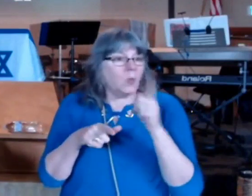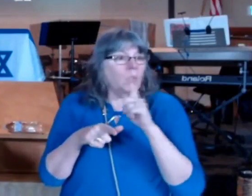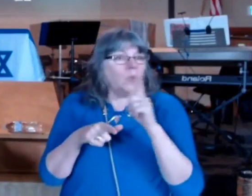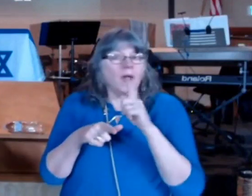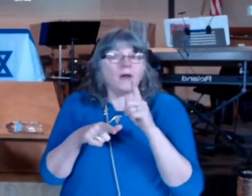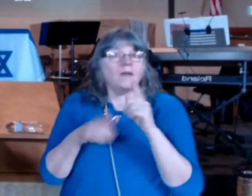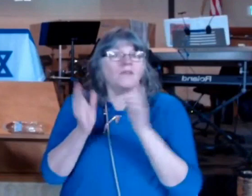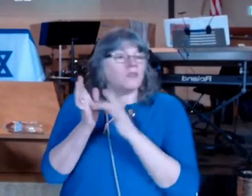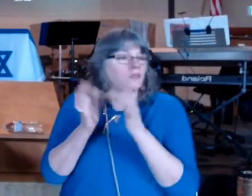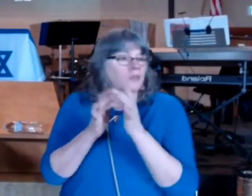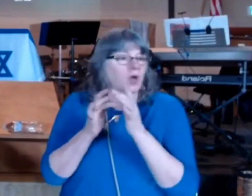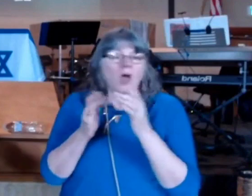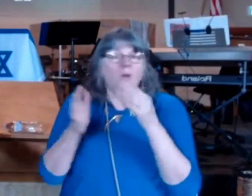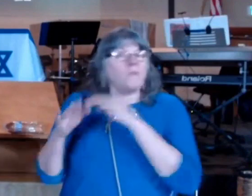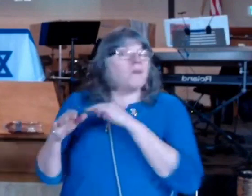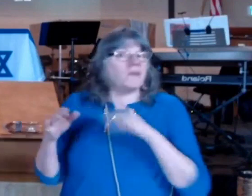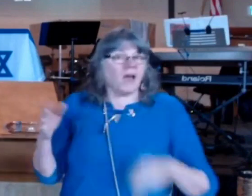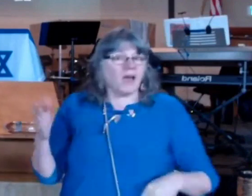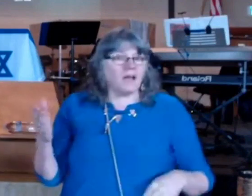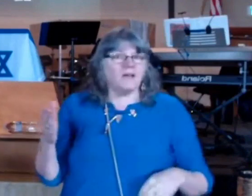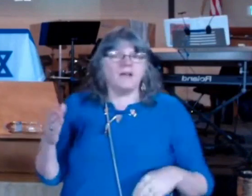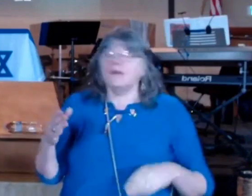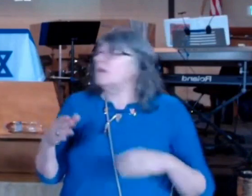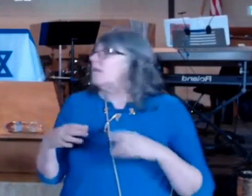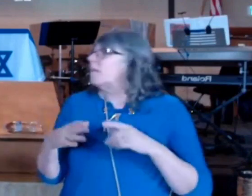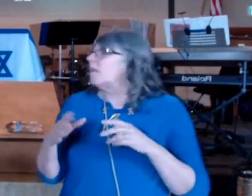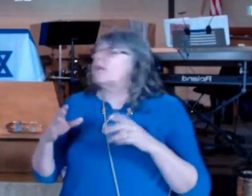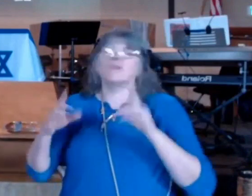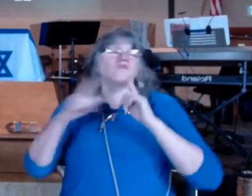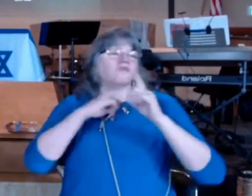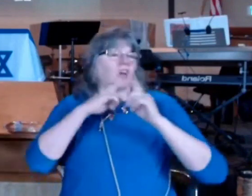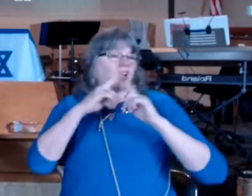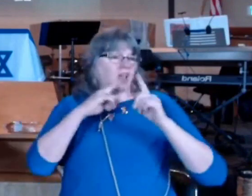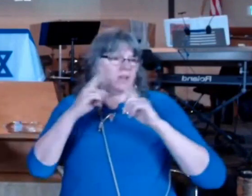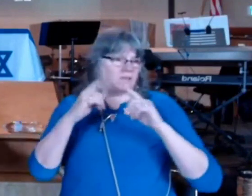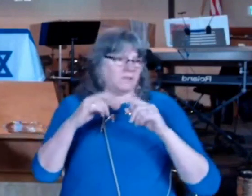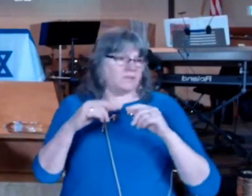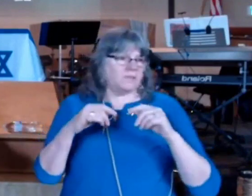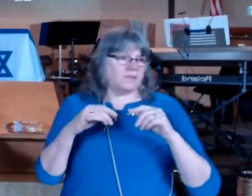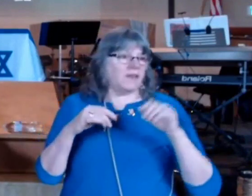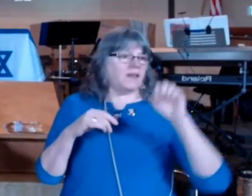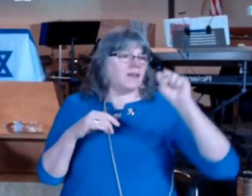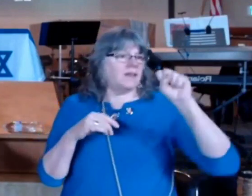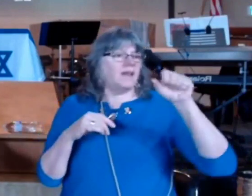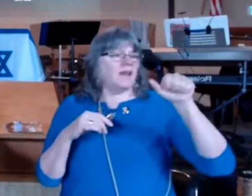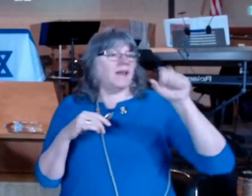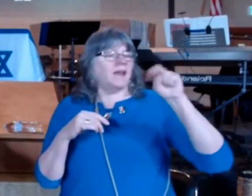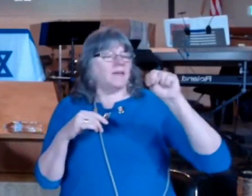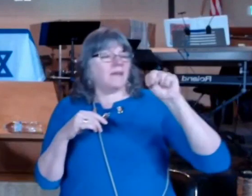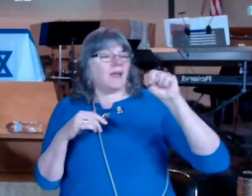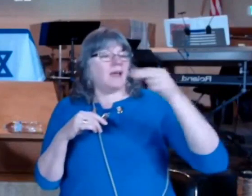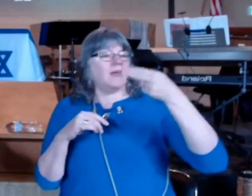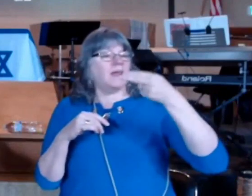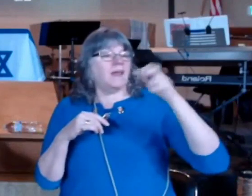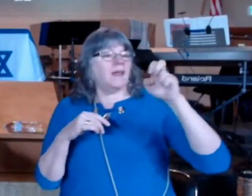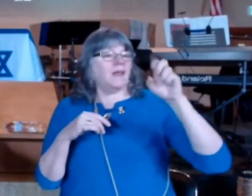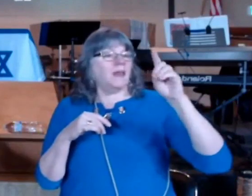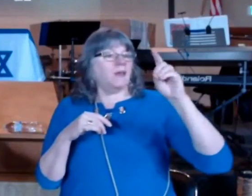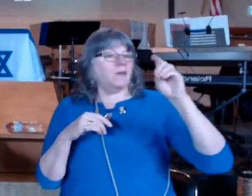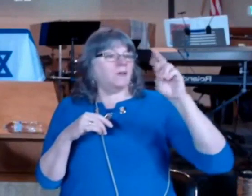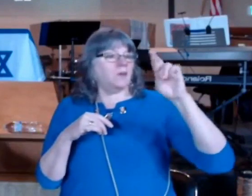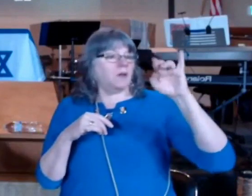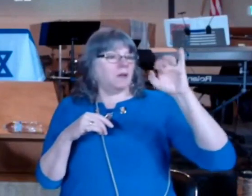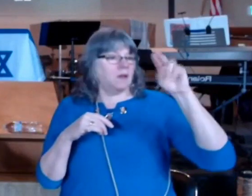at the entrance it's a Talmudic Midrashic conversation you know so where is he sitting at the entrance